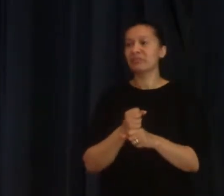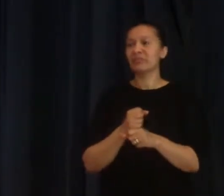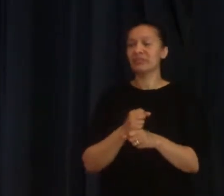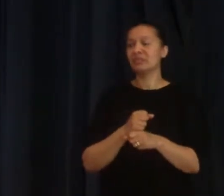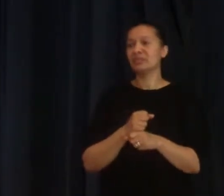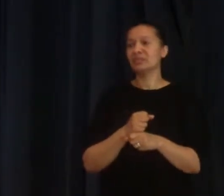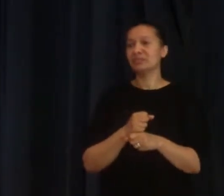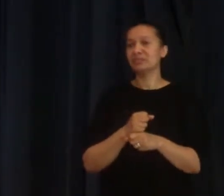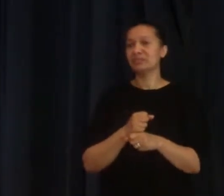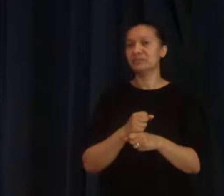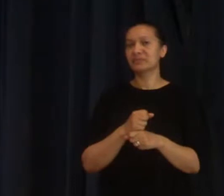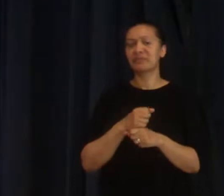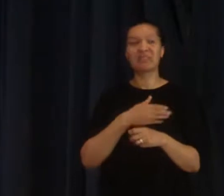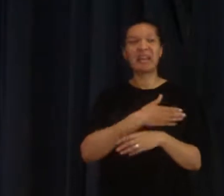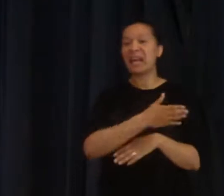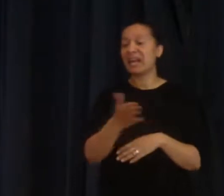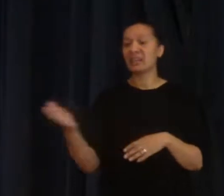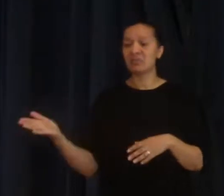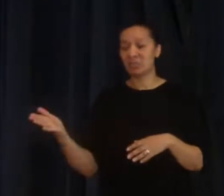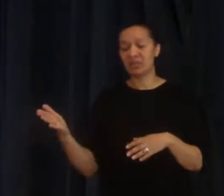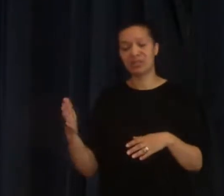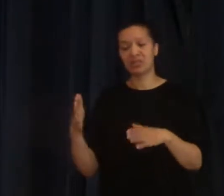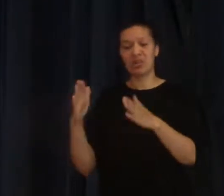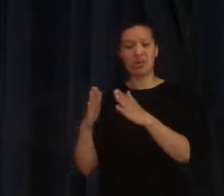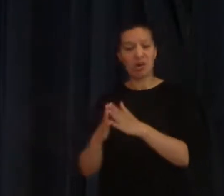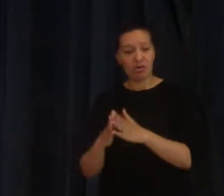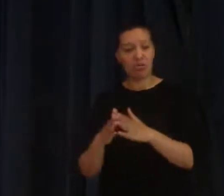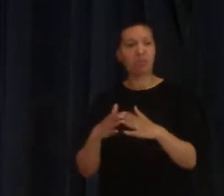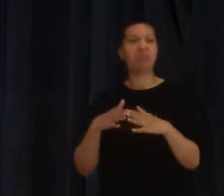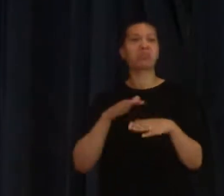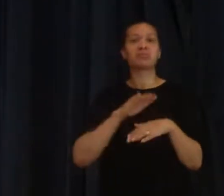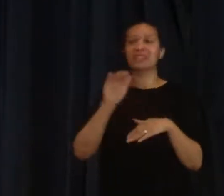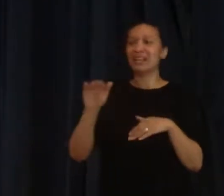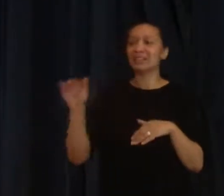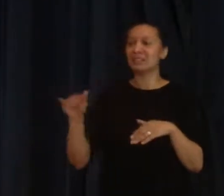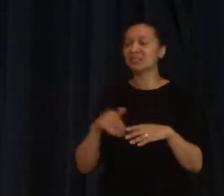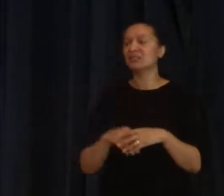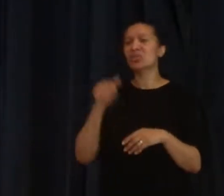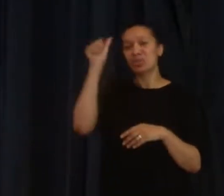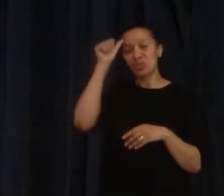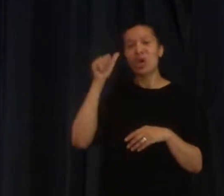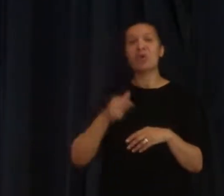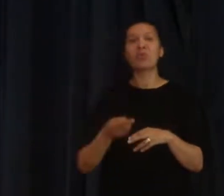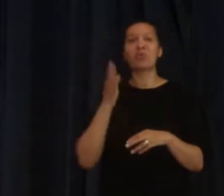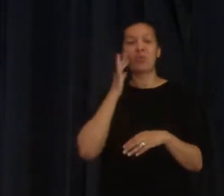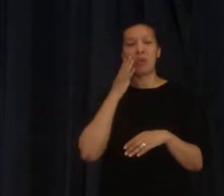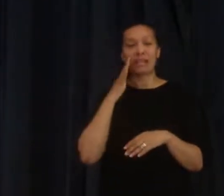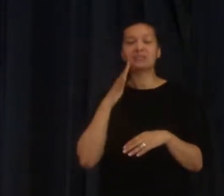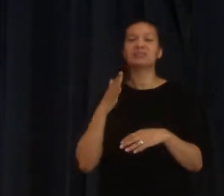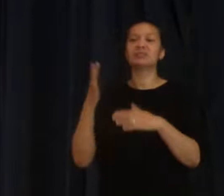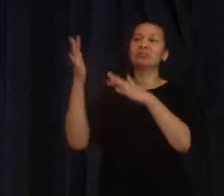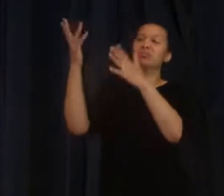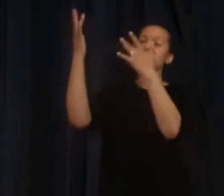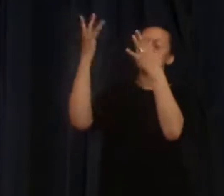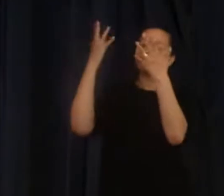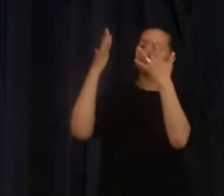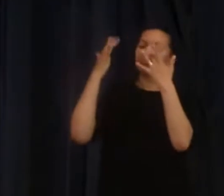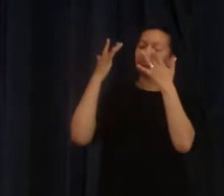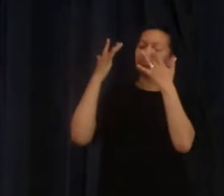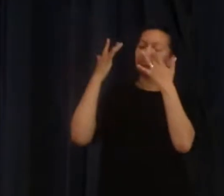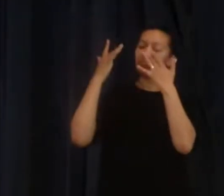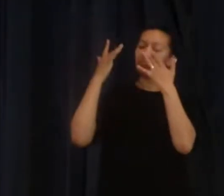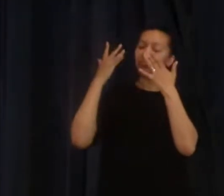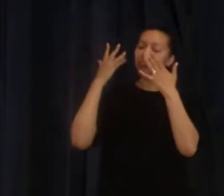but I think you will know you I know you will know when you received it so how do we get